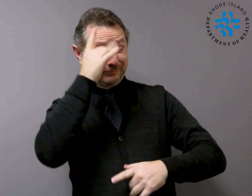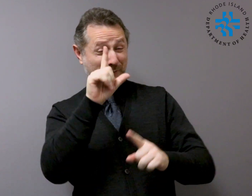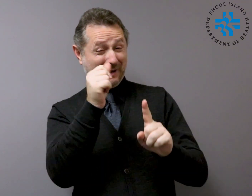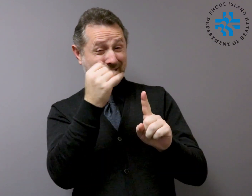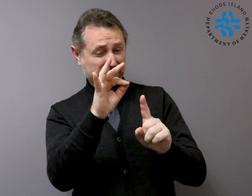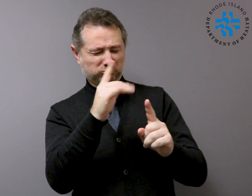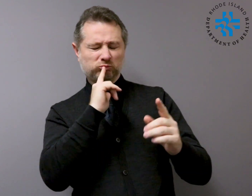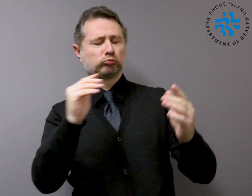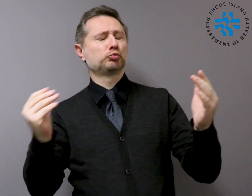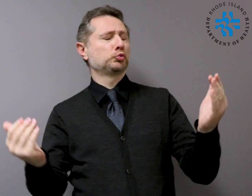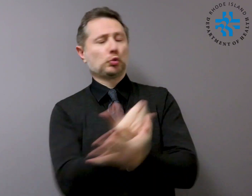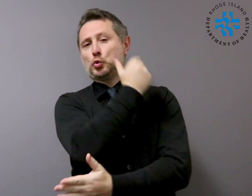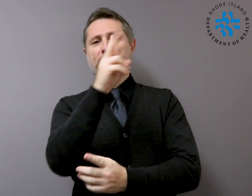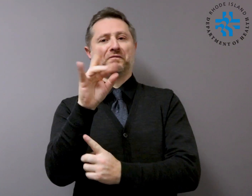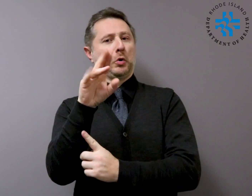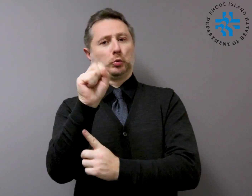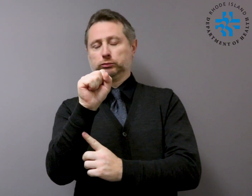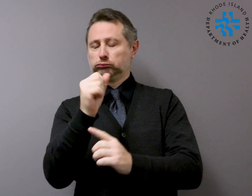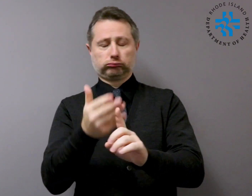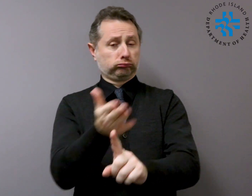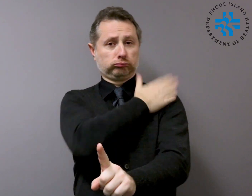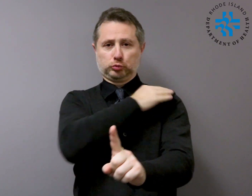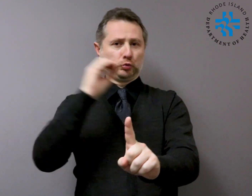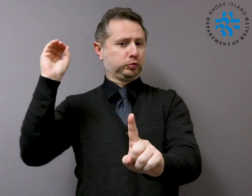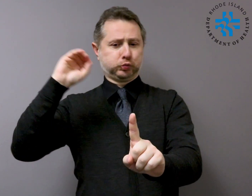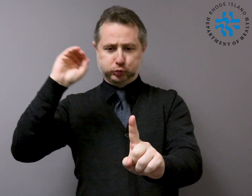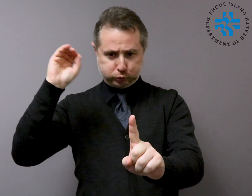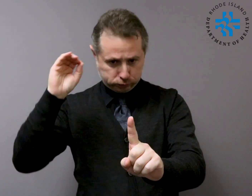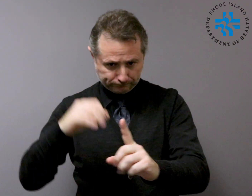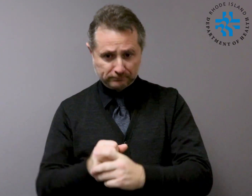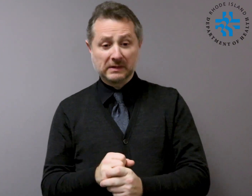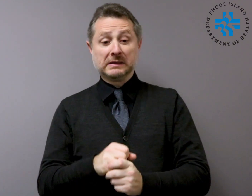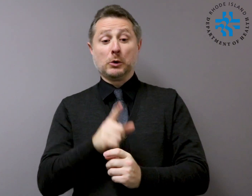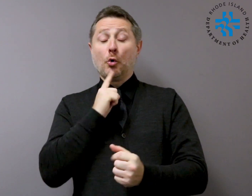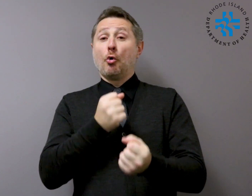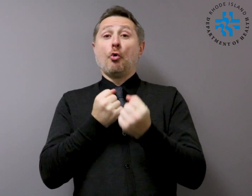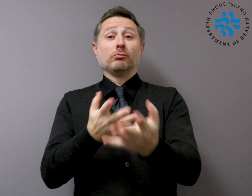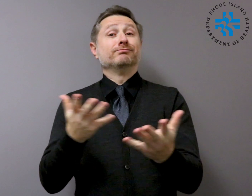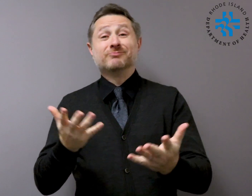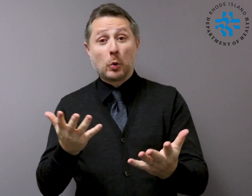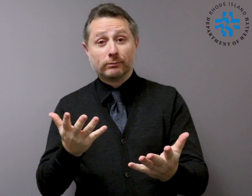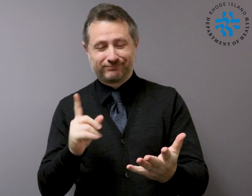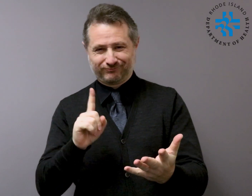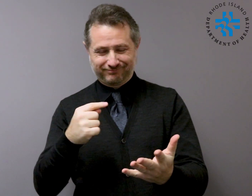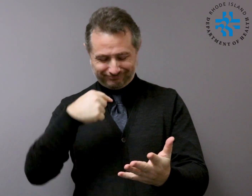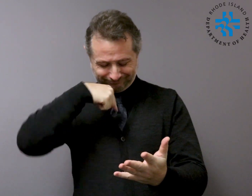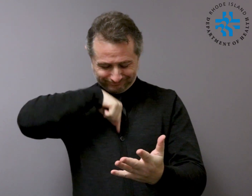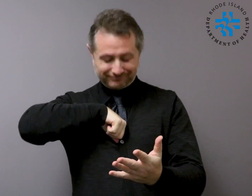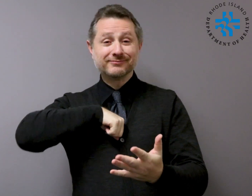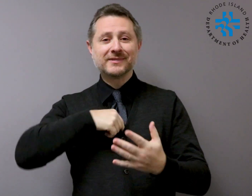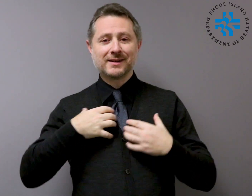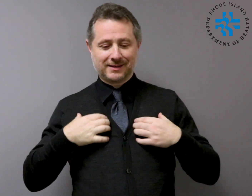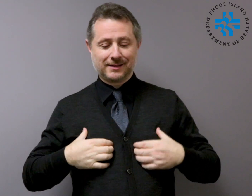Coronavirus Disease 2019 is a new virus that causes respiratory illness in people and can spread from person to person.